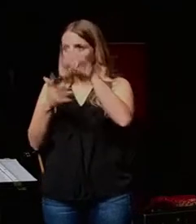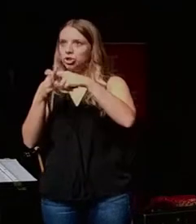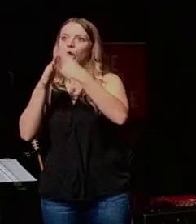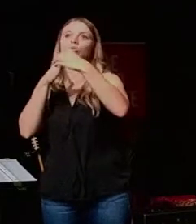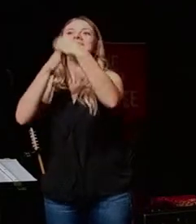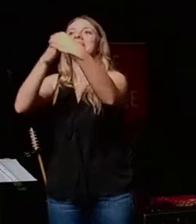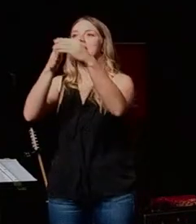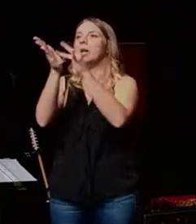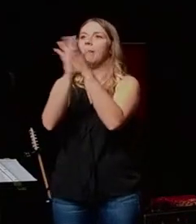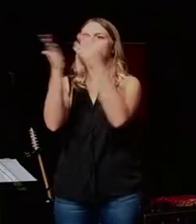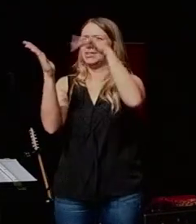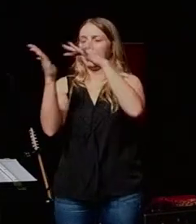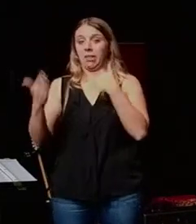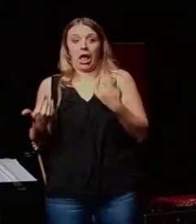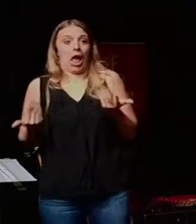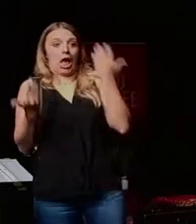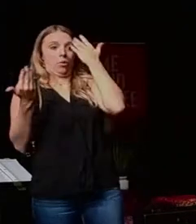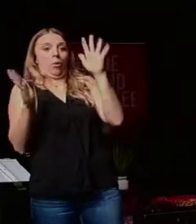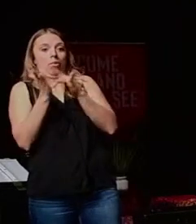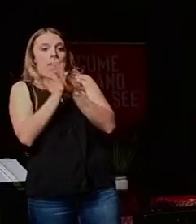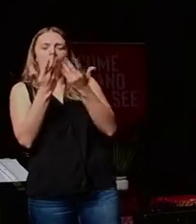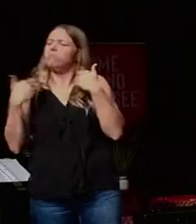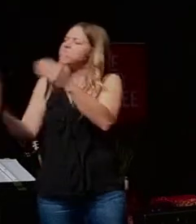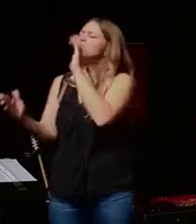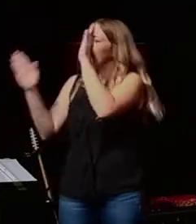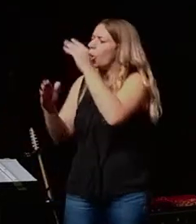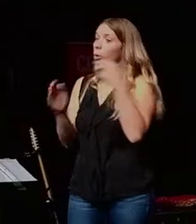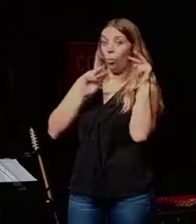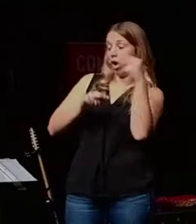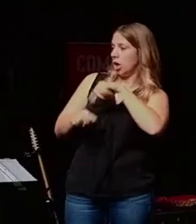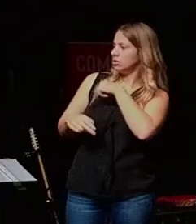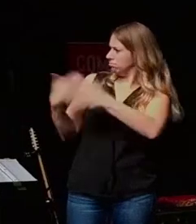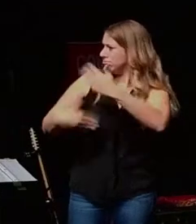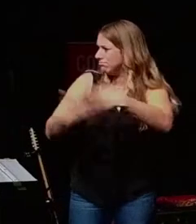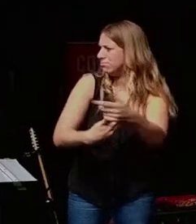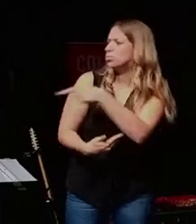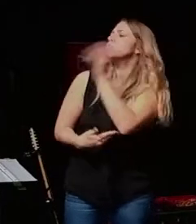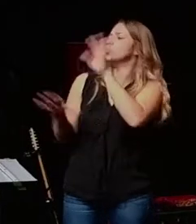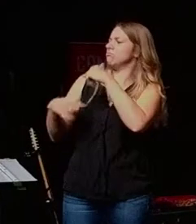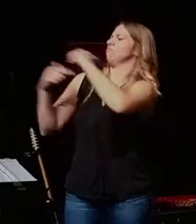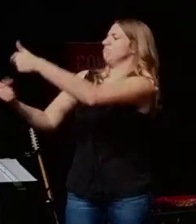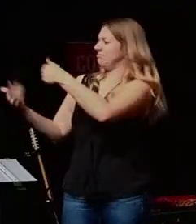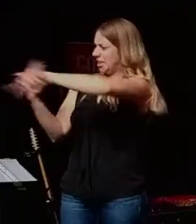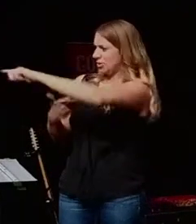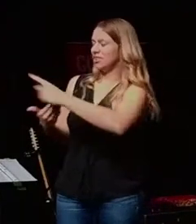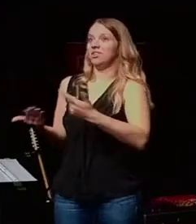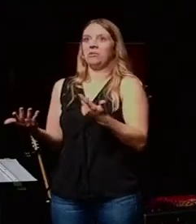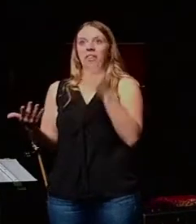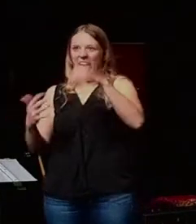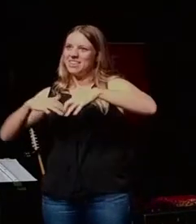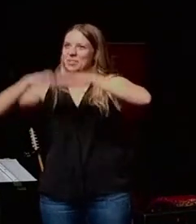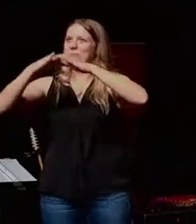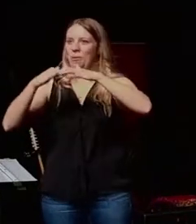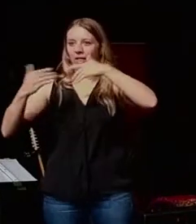Bible study. And you would go, I've never read the Bible before. People would go, don't worry about it. Just watch us do it. But you do it next time. That's entrepreneurial,